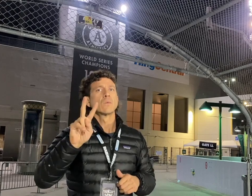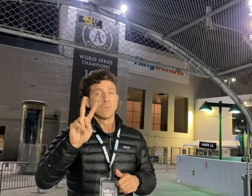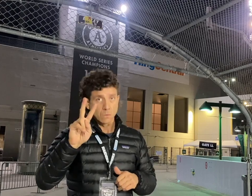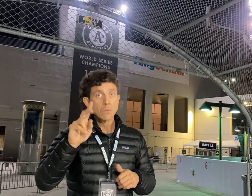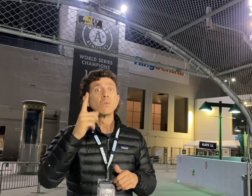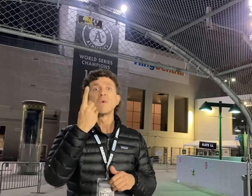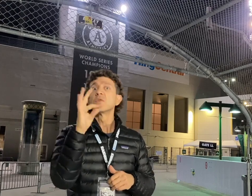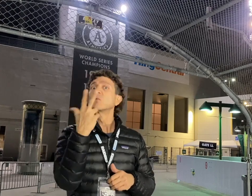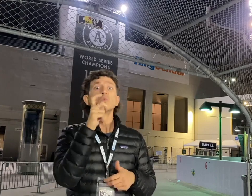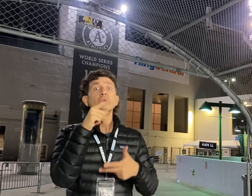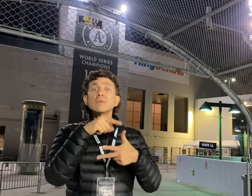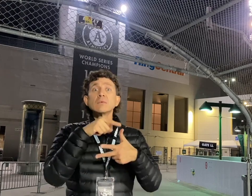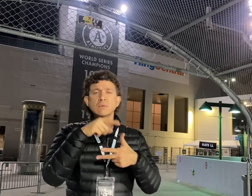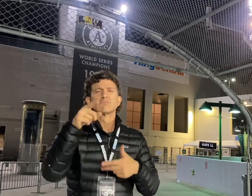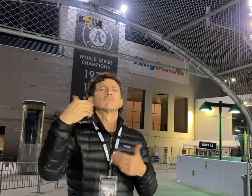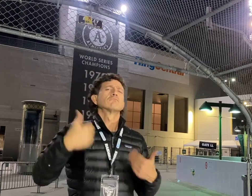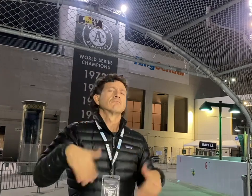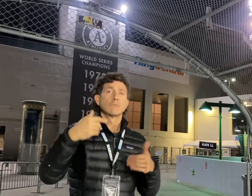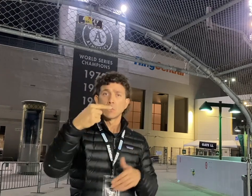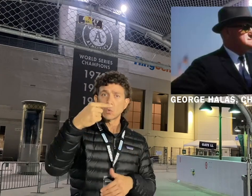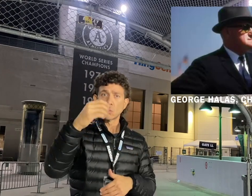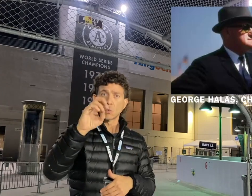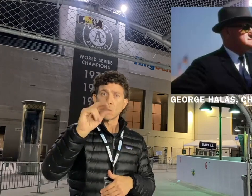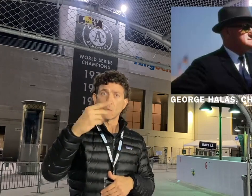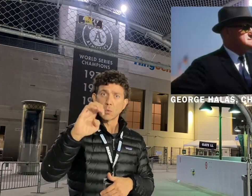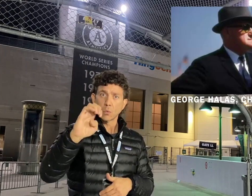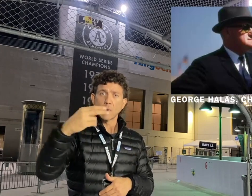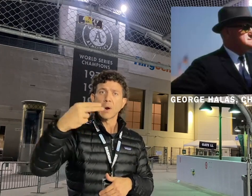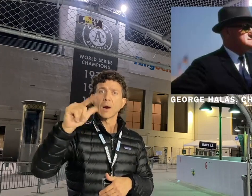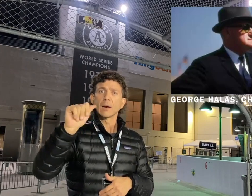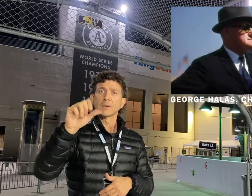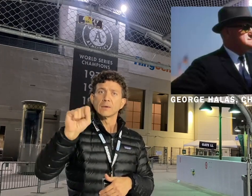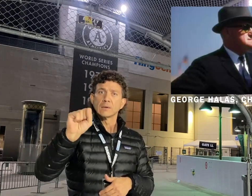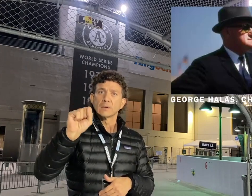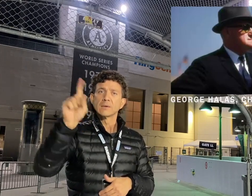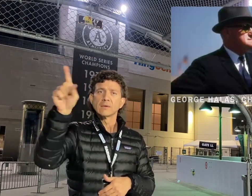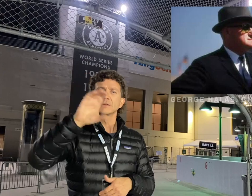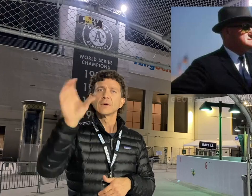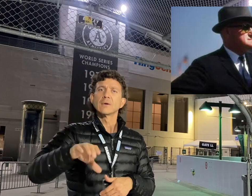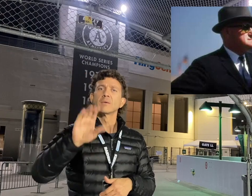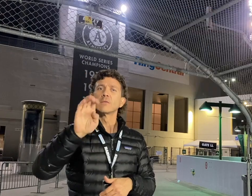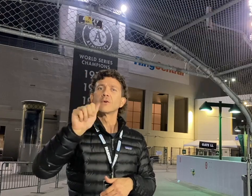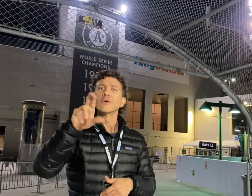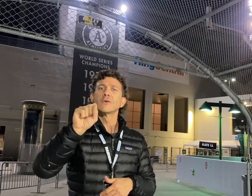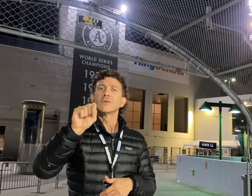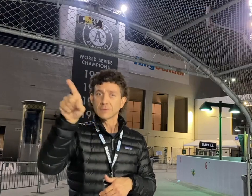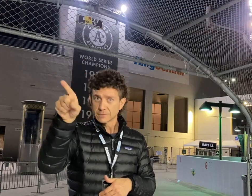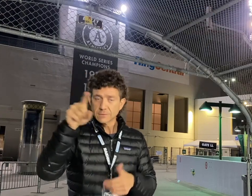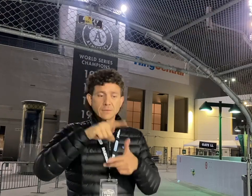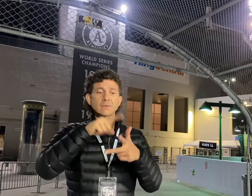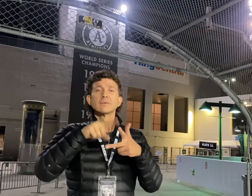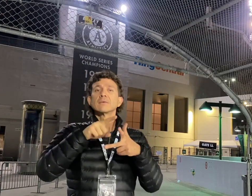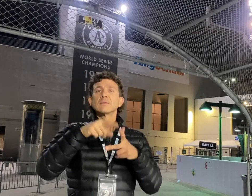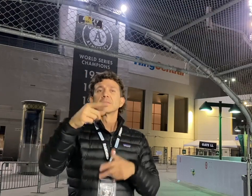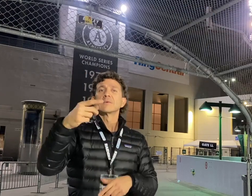The other two being George Hallis of the Chicago Bears and Vince Lombardi